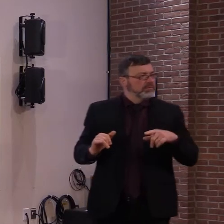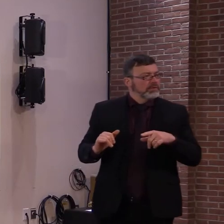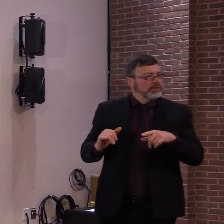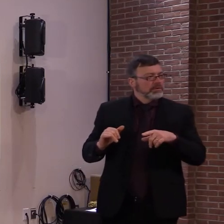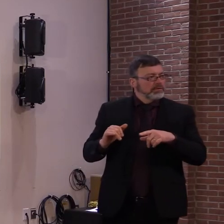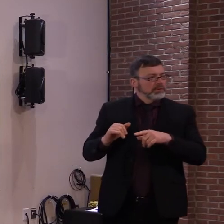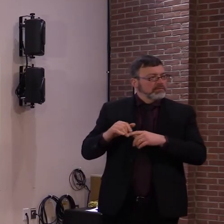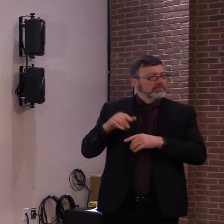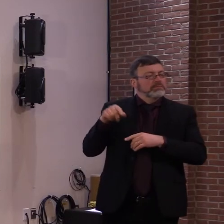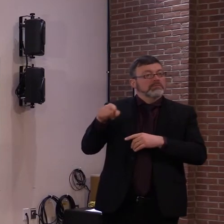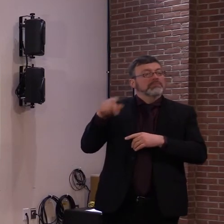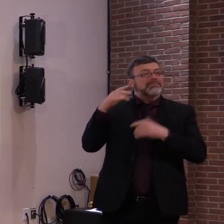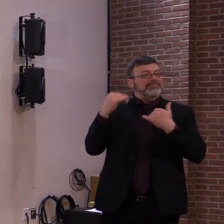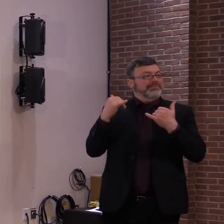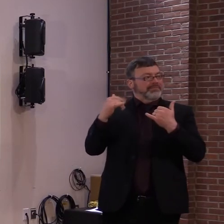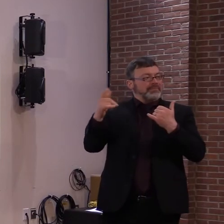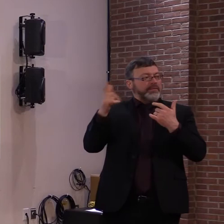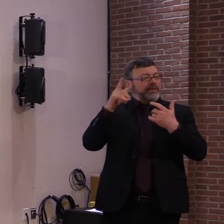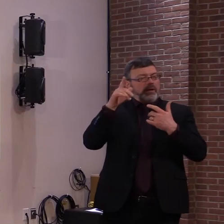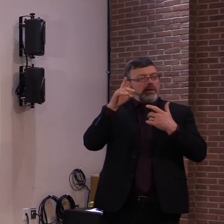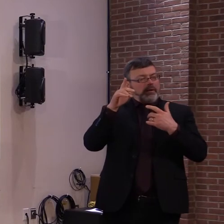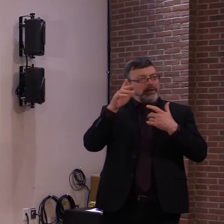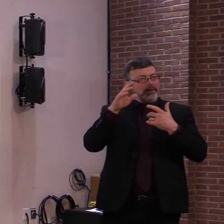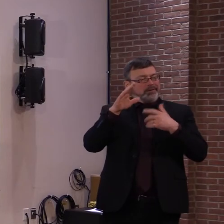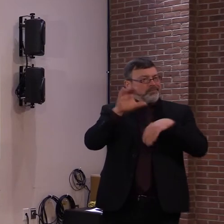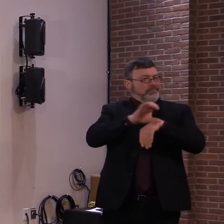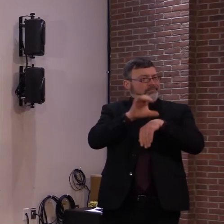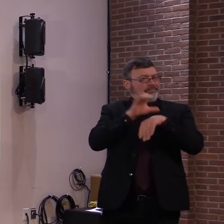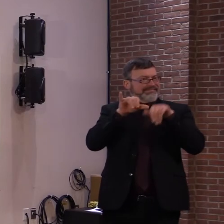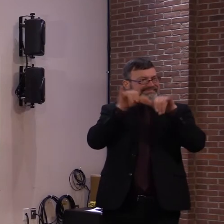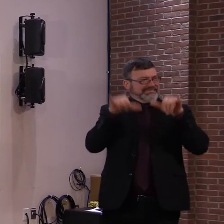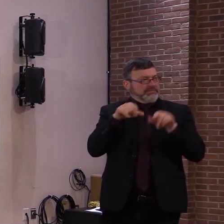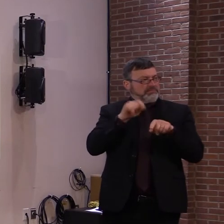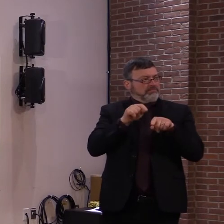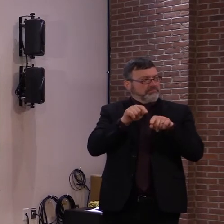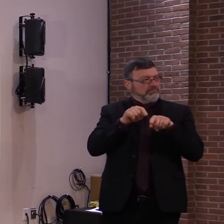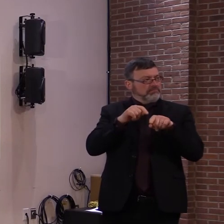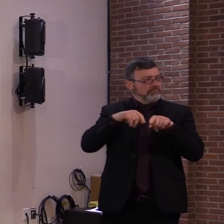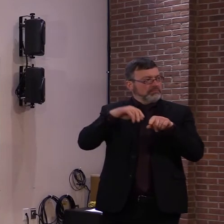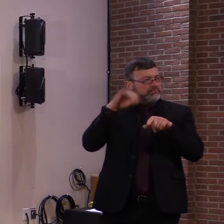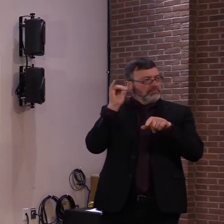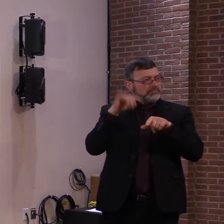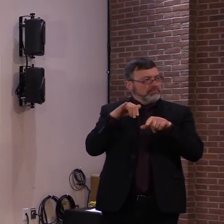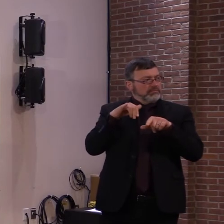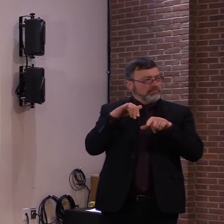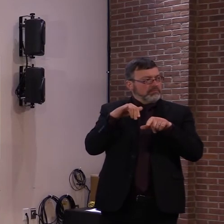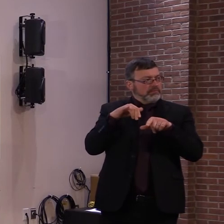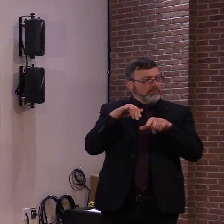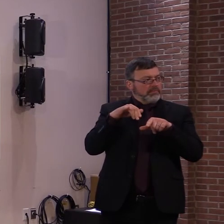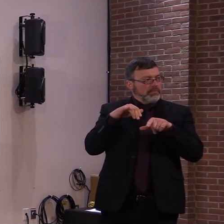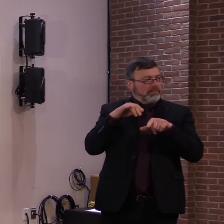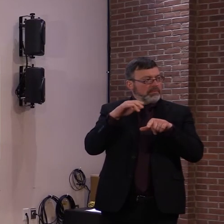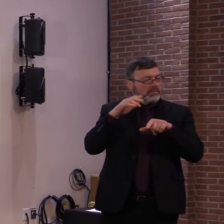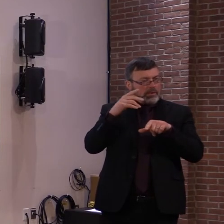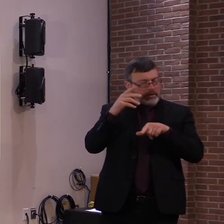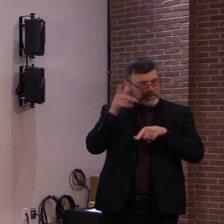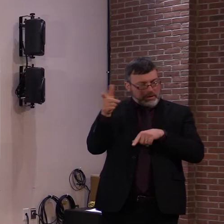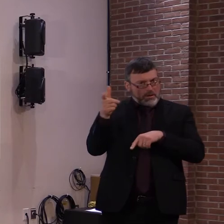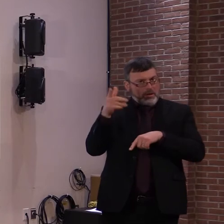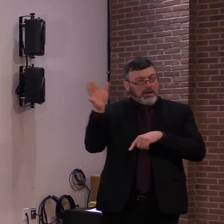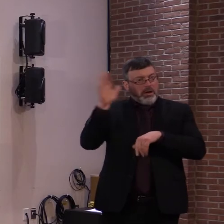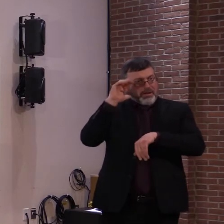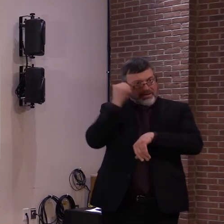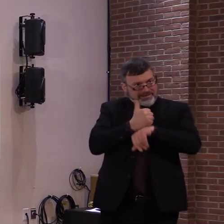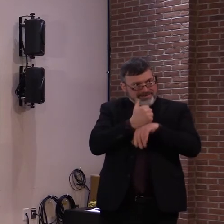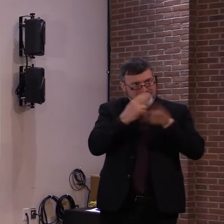that this is not going to be, um, a mess that we've seen in these other states? I know you're stressing that people should use the online system. But I, I will